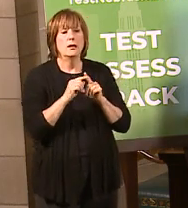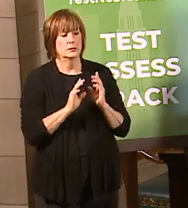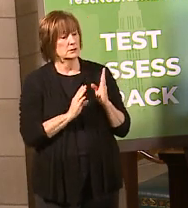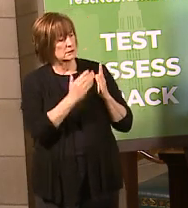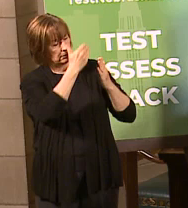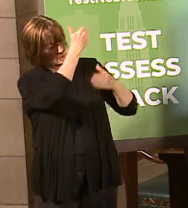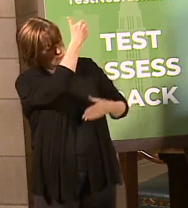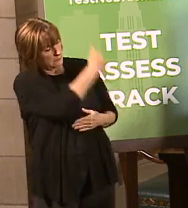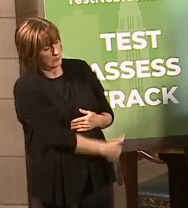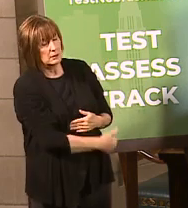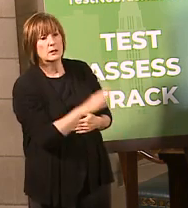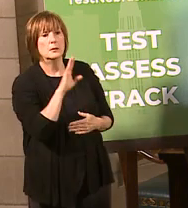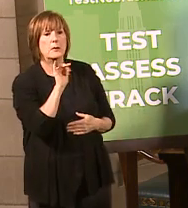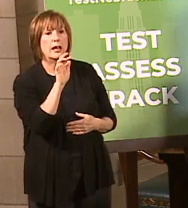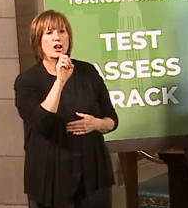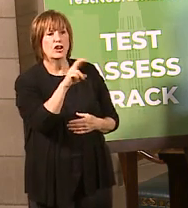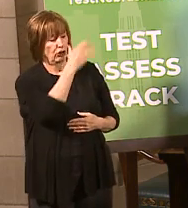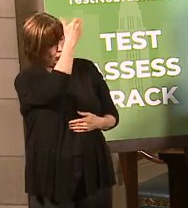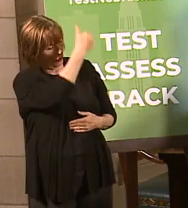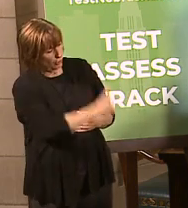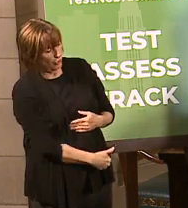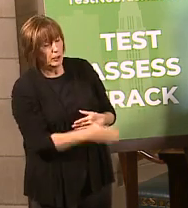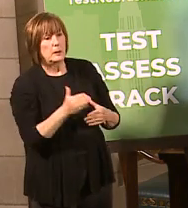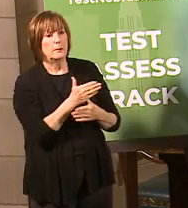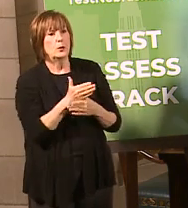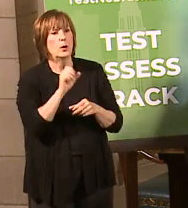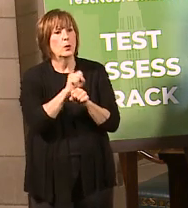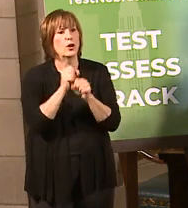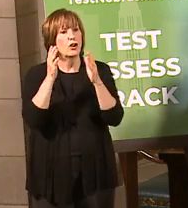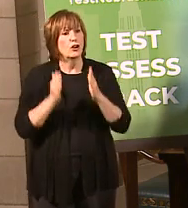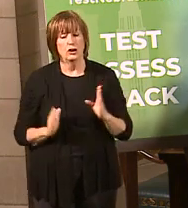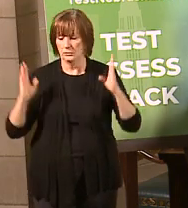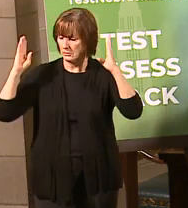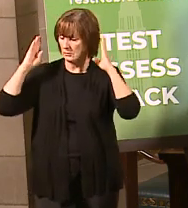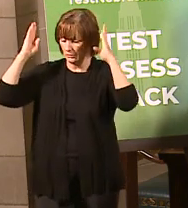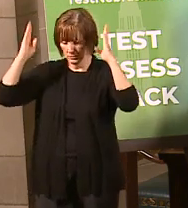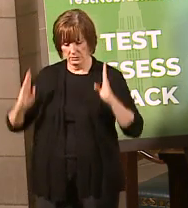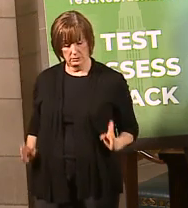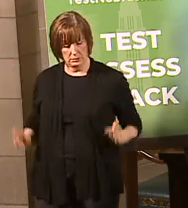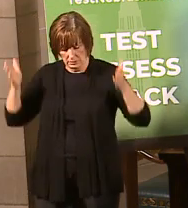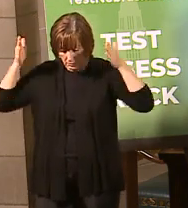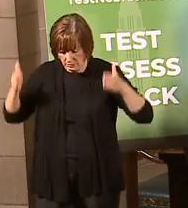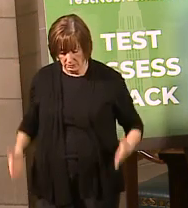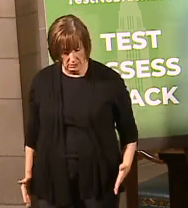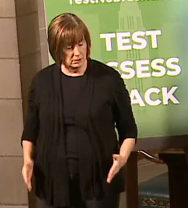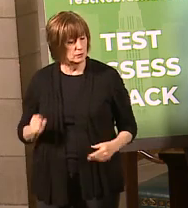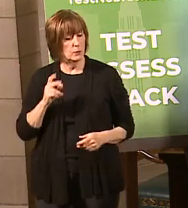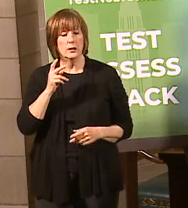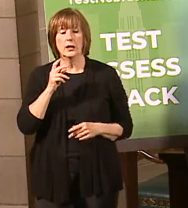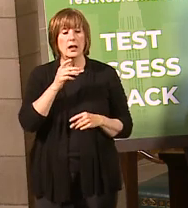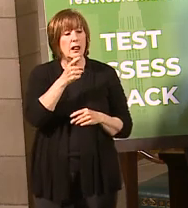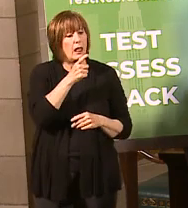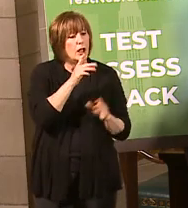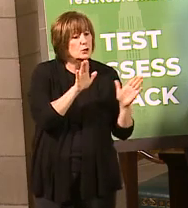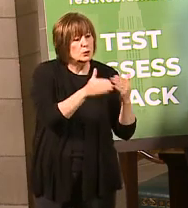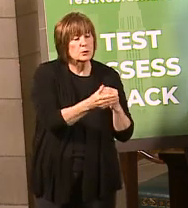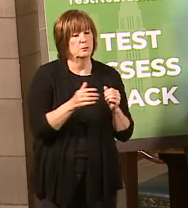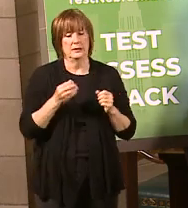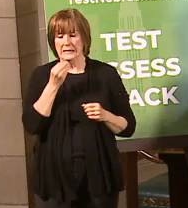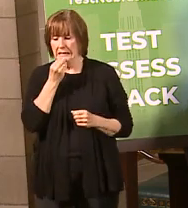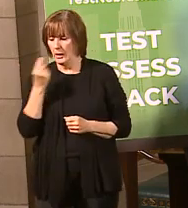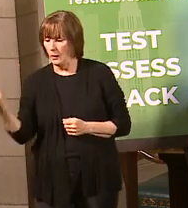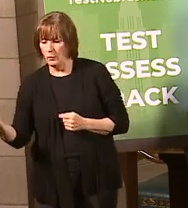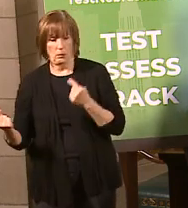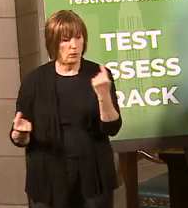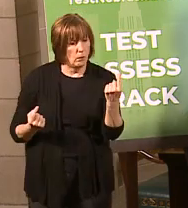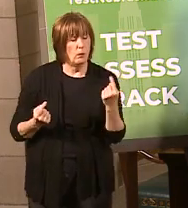up barriers. So, for example, putting up barriers between workstations, putting up plastic barriers at the lunchroom so everybody eats by themselves, taking temperatures